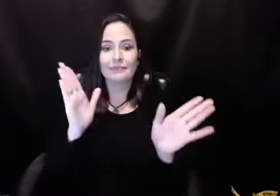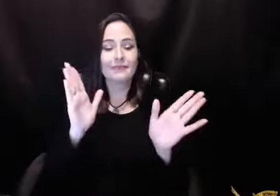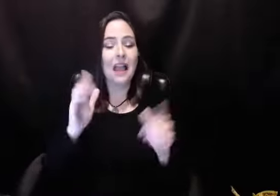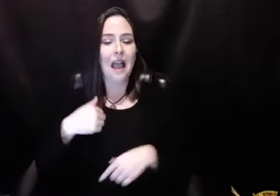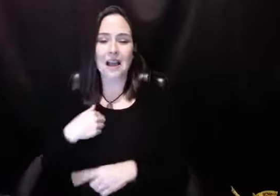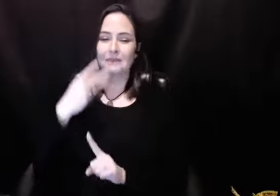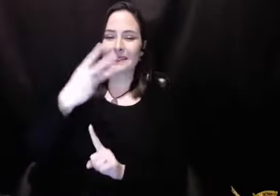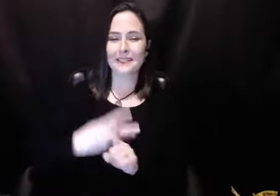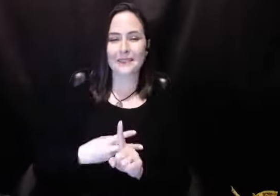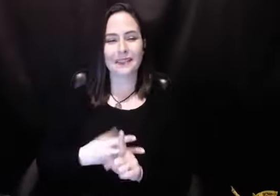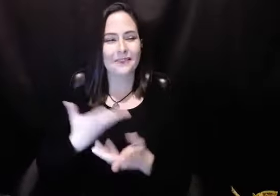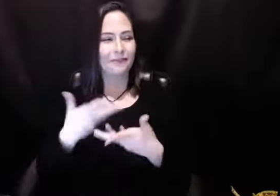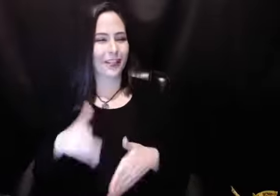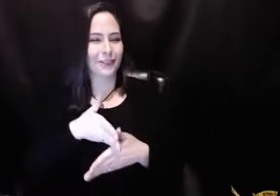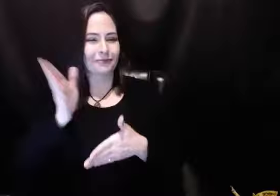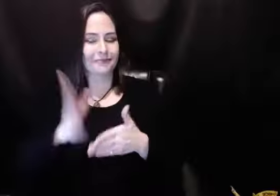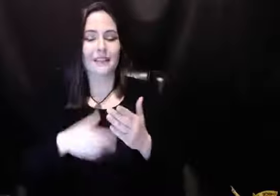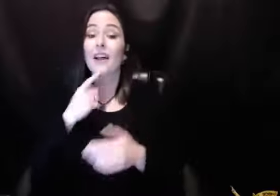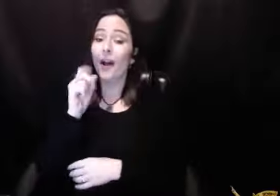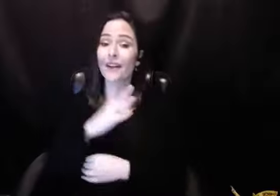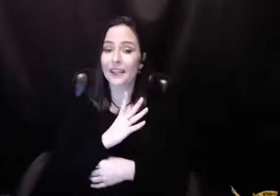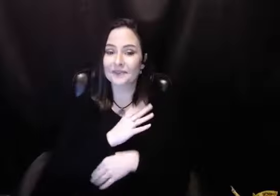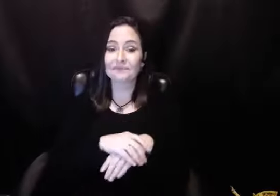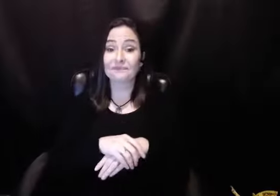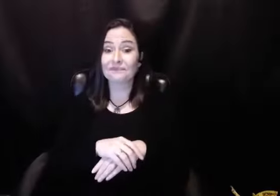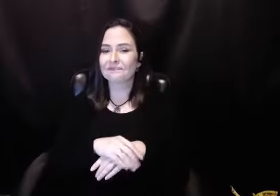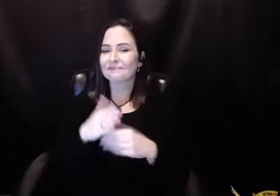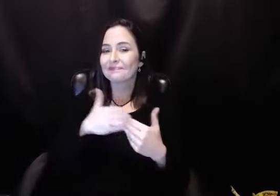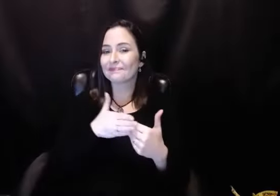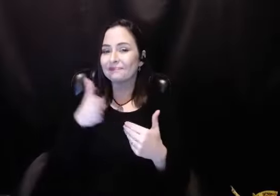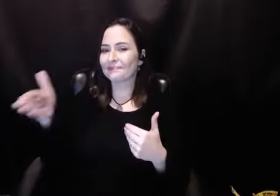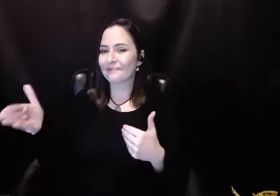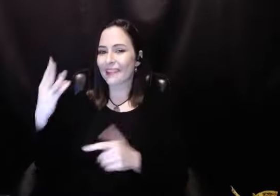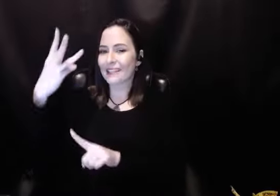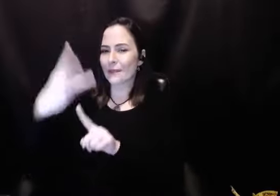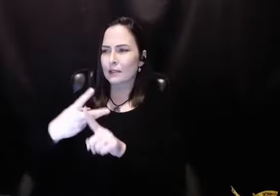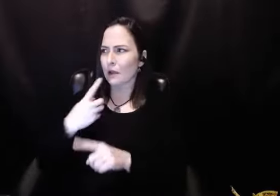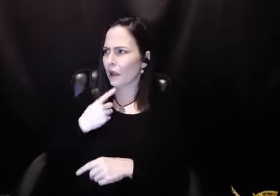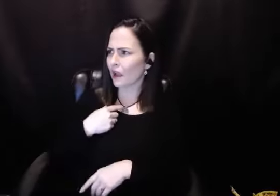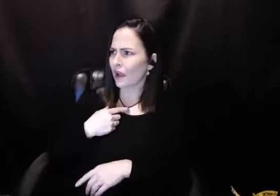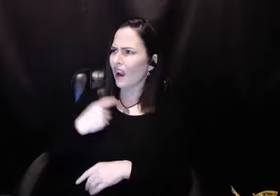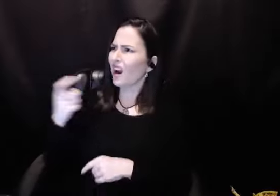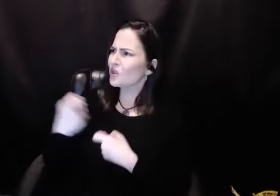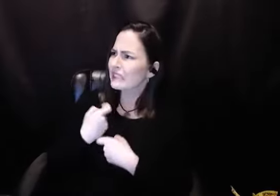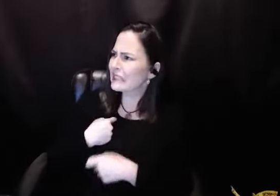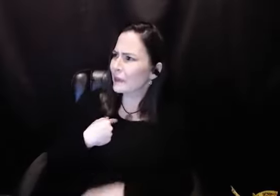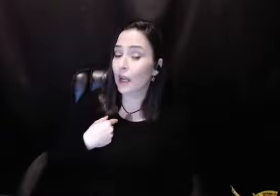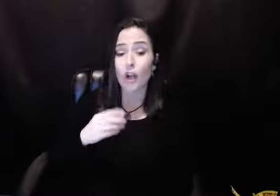Eve when he was at my house. And he was announcing to everybody his six months were over. And I said, now we're going to talk about the next six months.